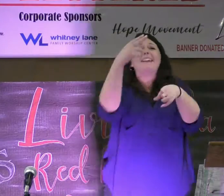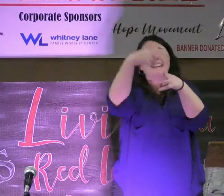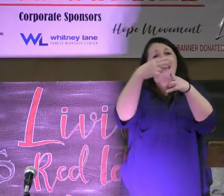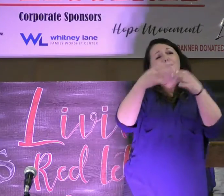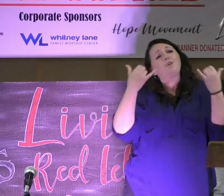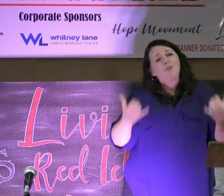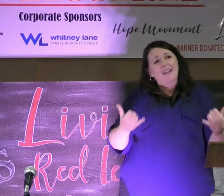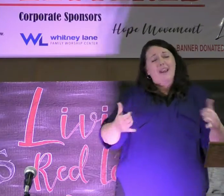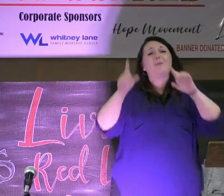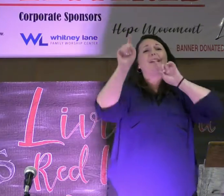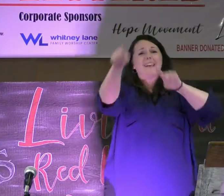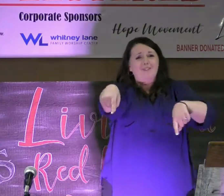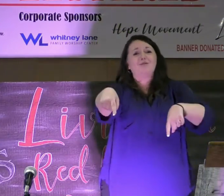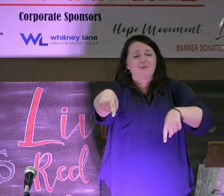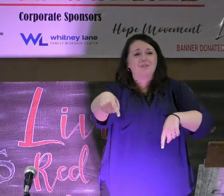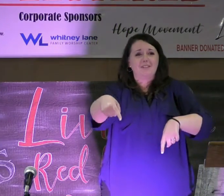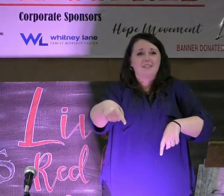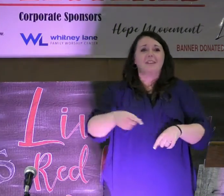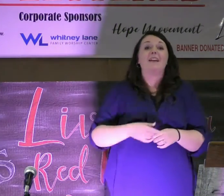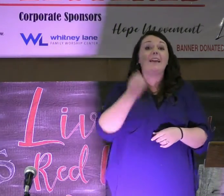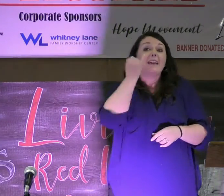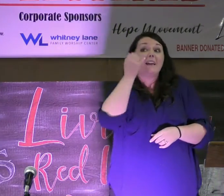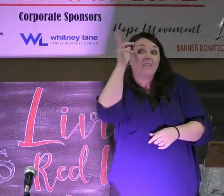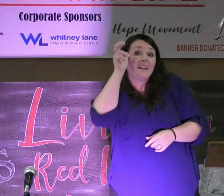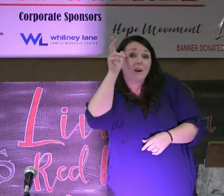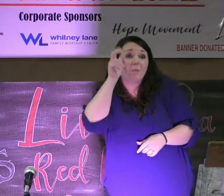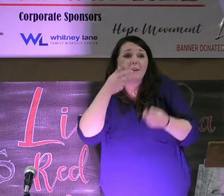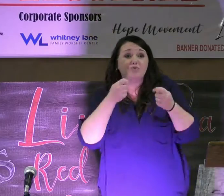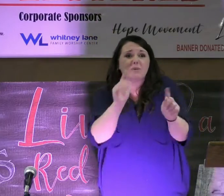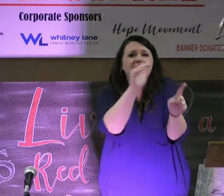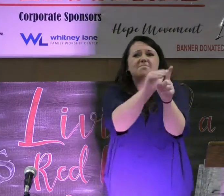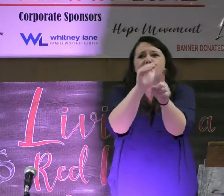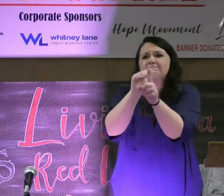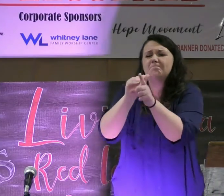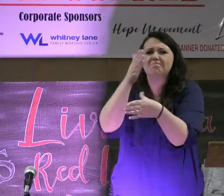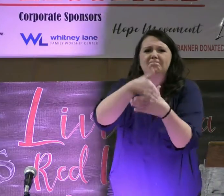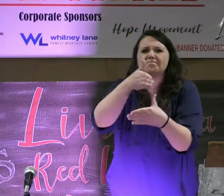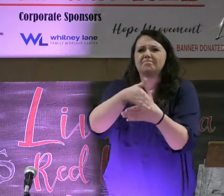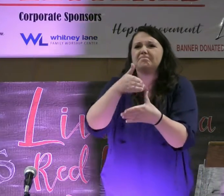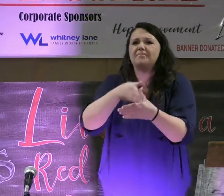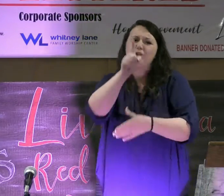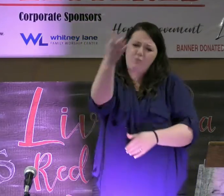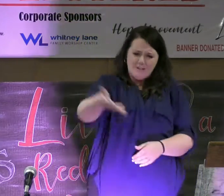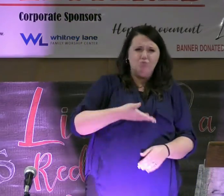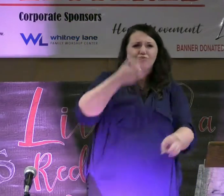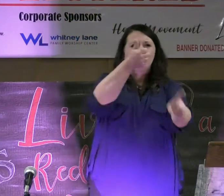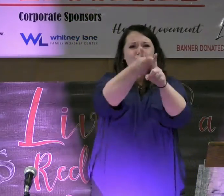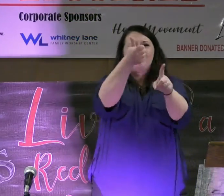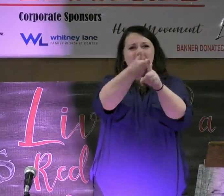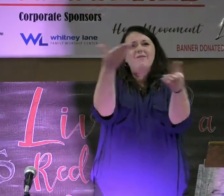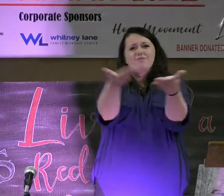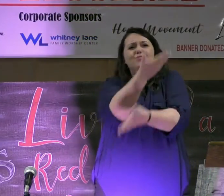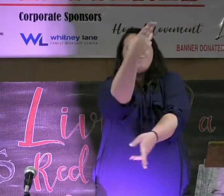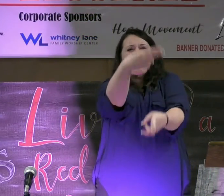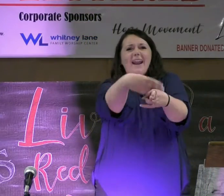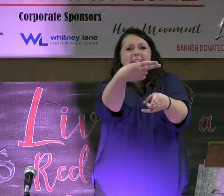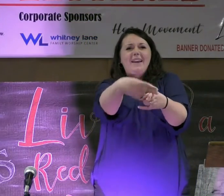you now answer to. So when the enemy tries to get to you, it's the name you introduce yourself with.